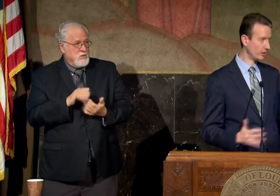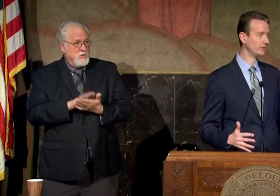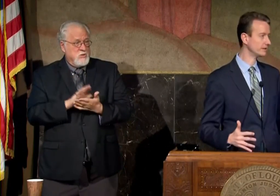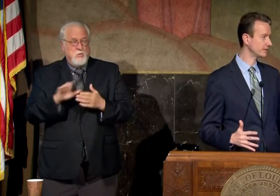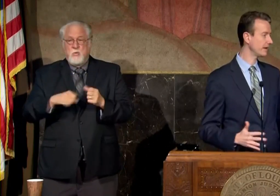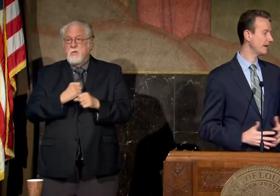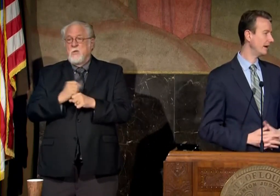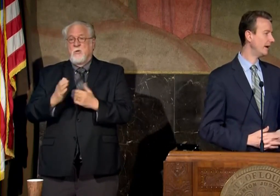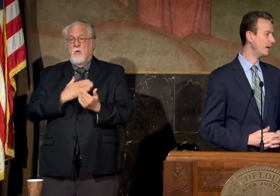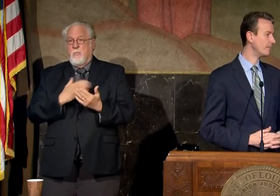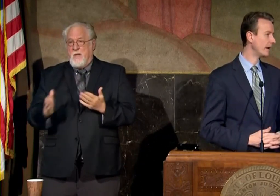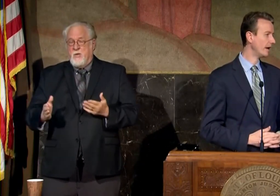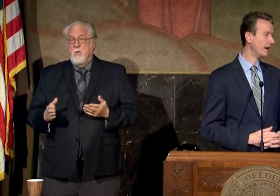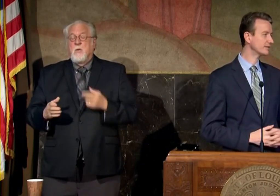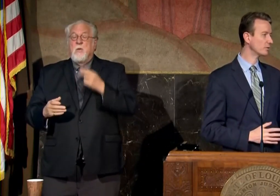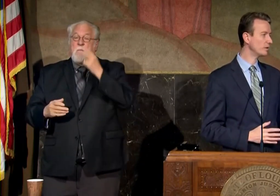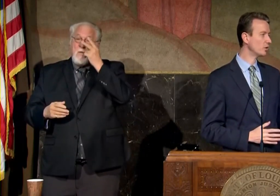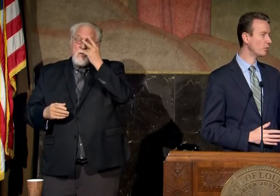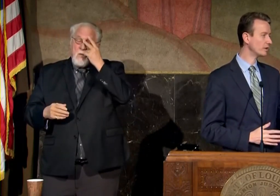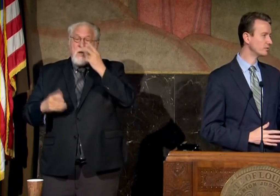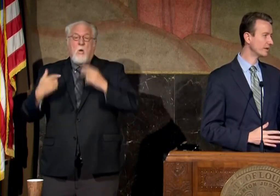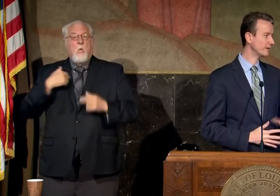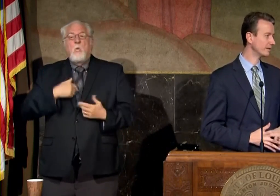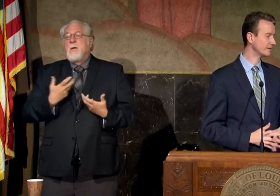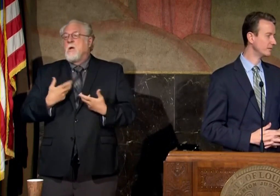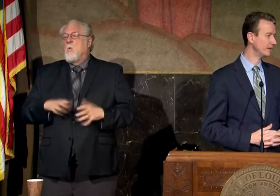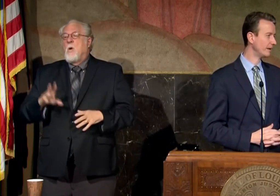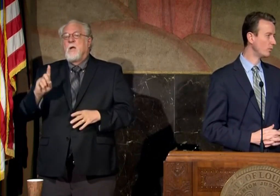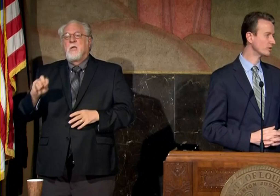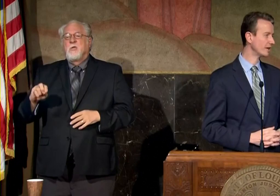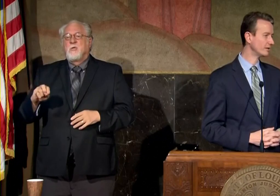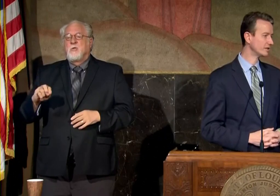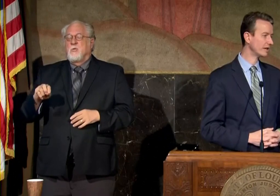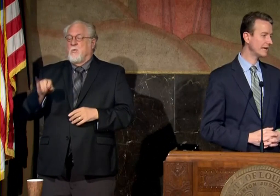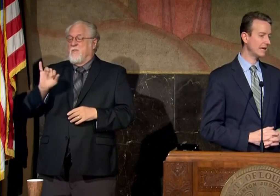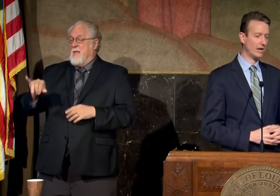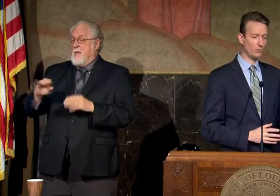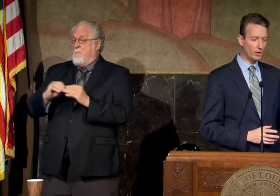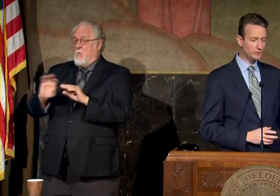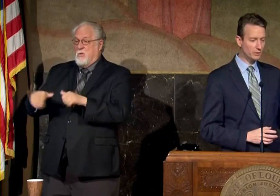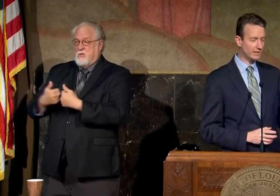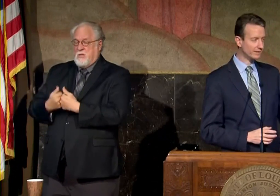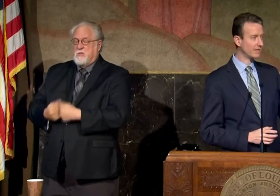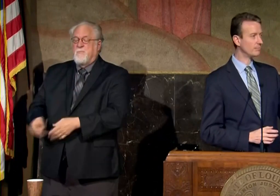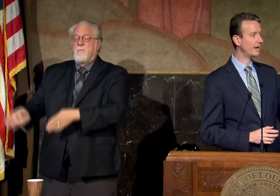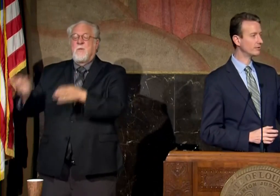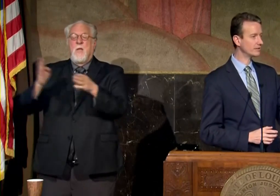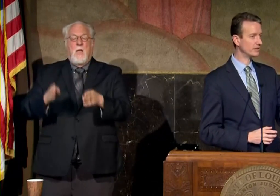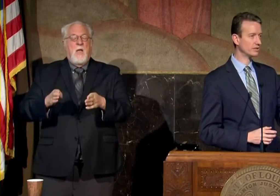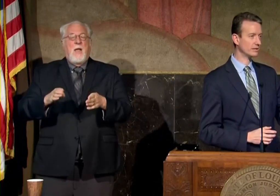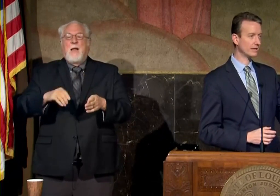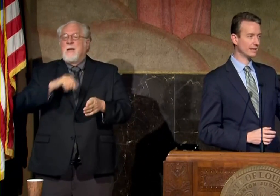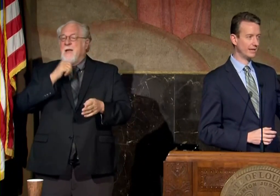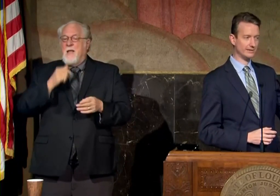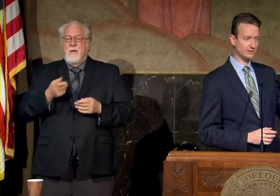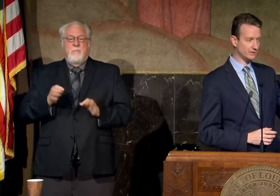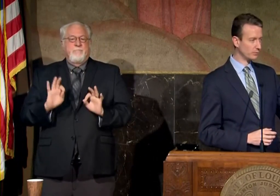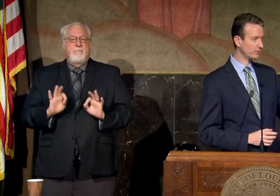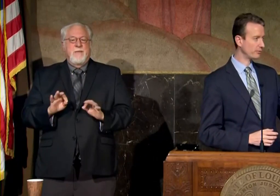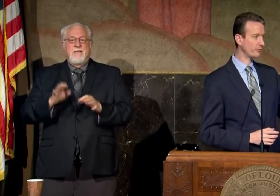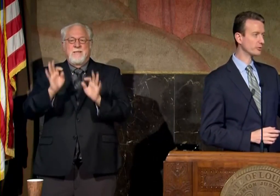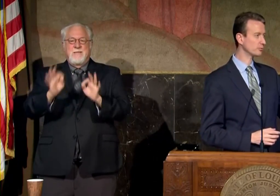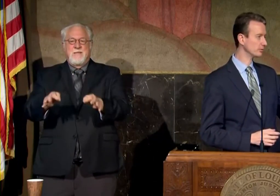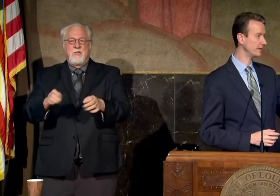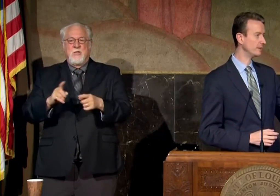regardless um and so we don't want to do anything that's going to make that more challenging we also know that it's not a minor decision to just